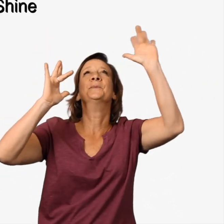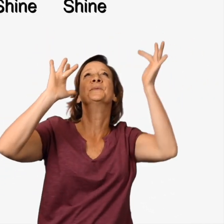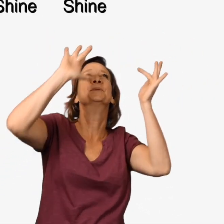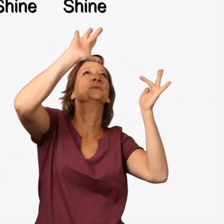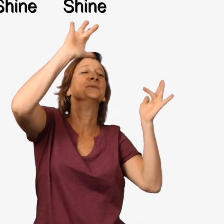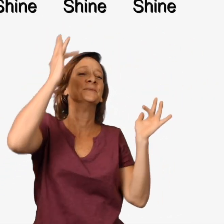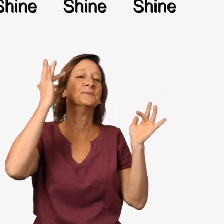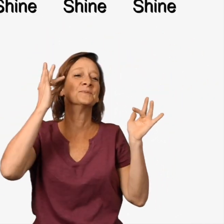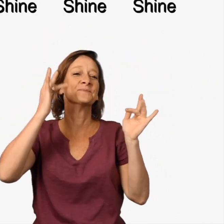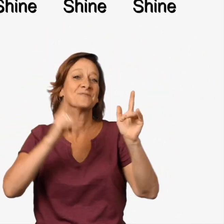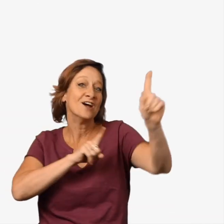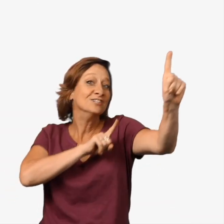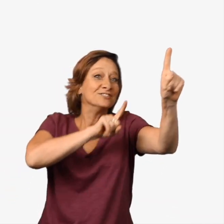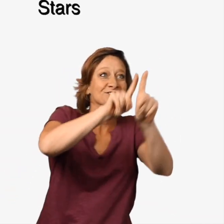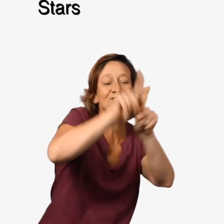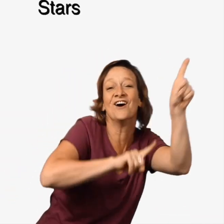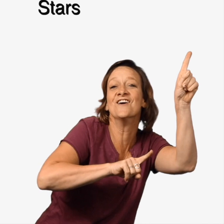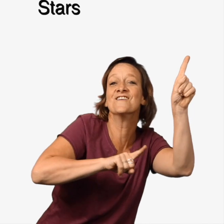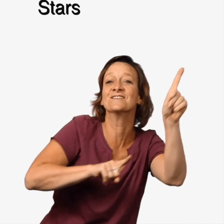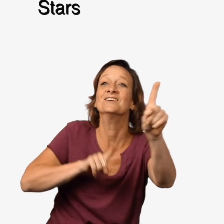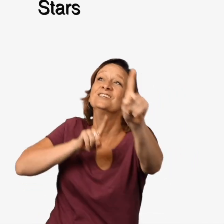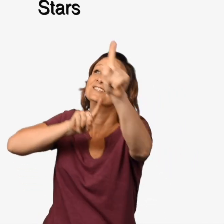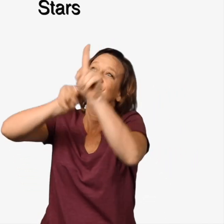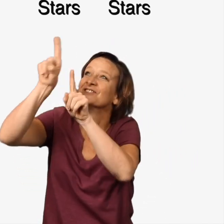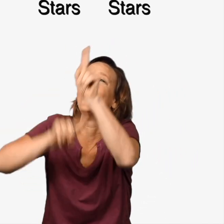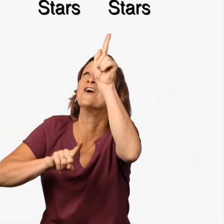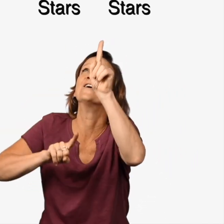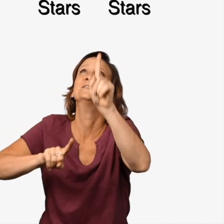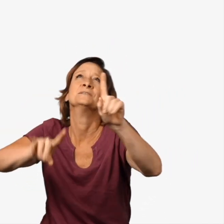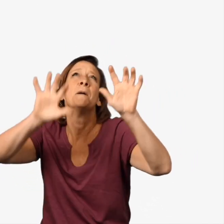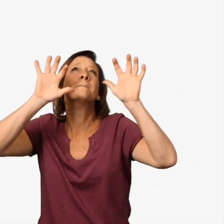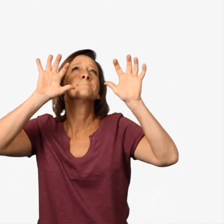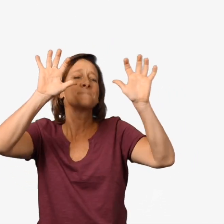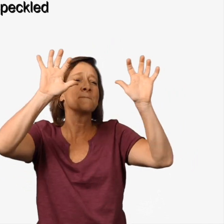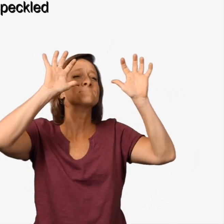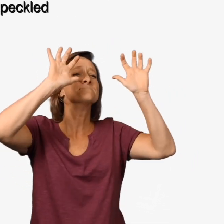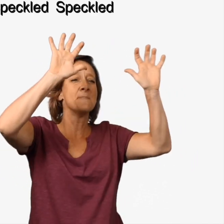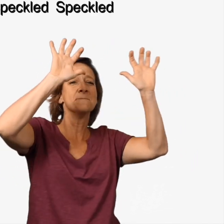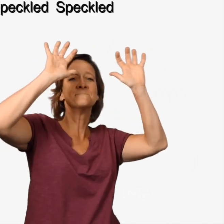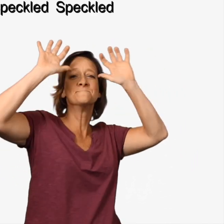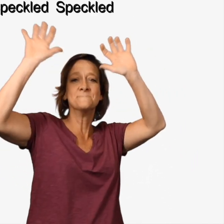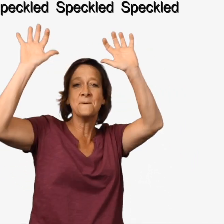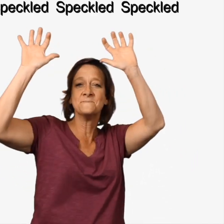shine, shine. Stars, stars. Speckled, speckled, speckled.